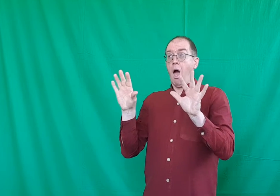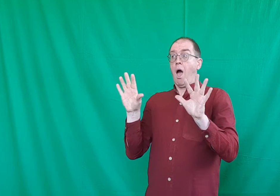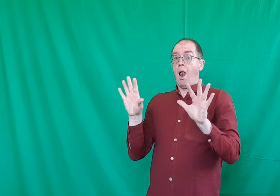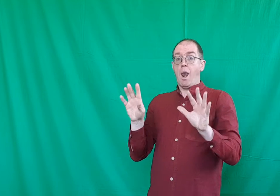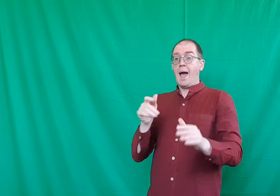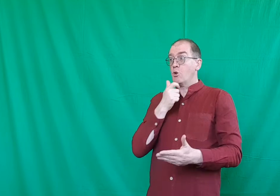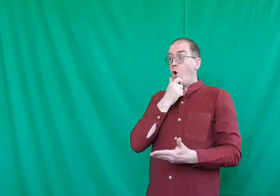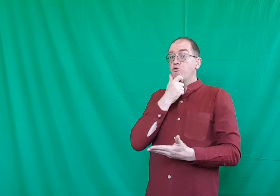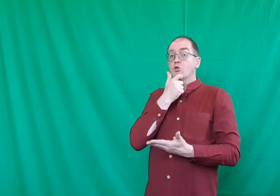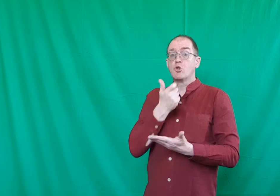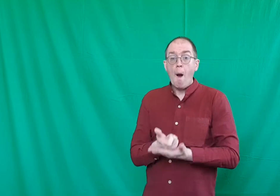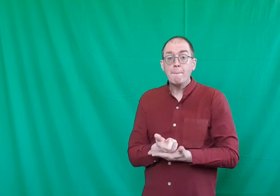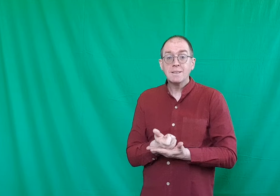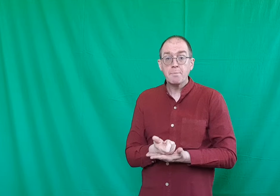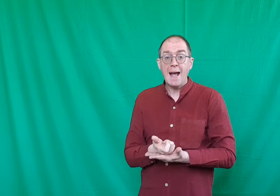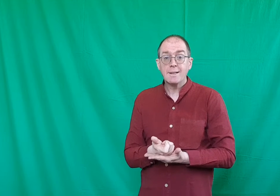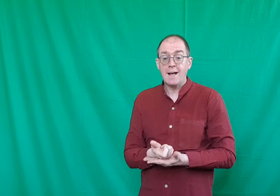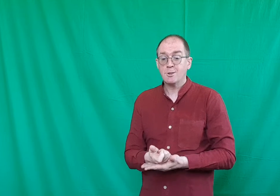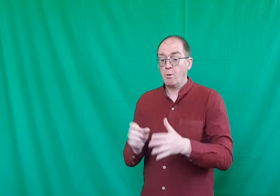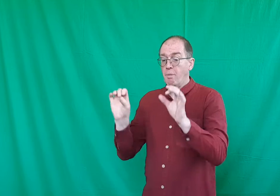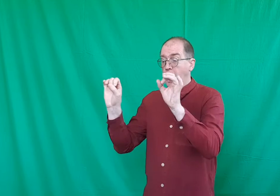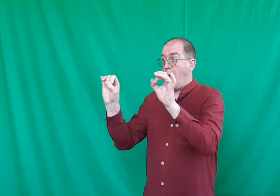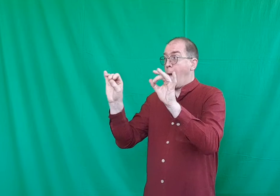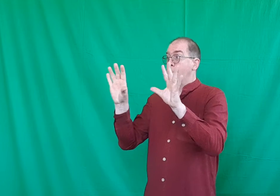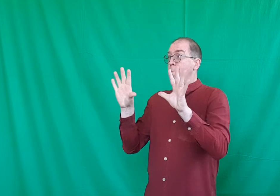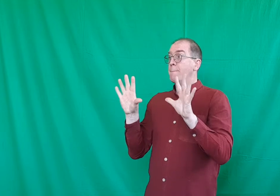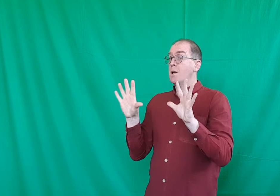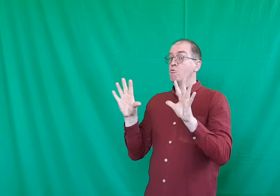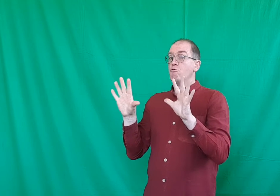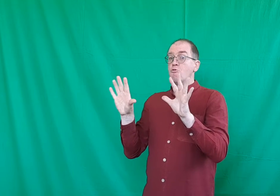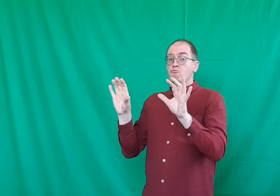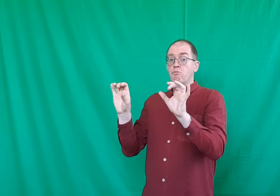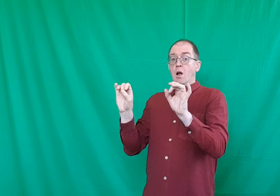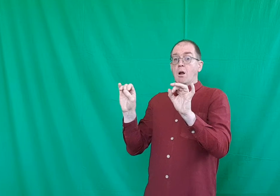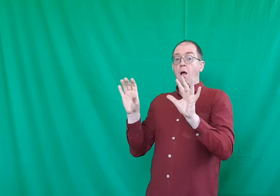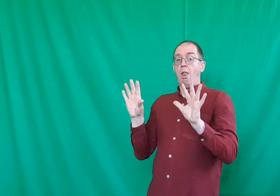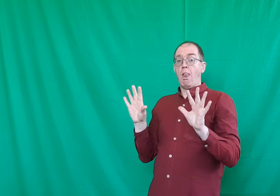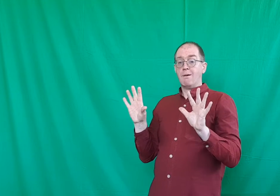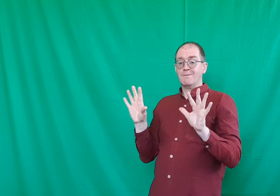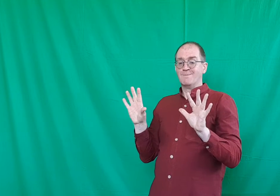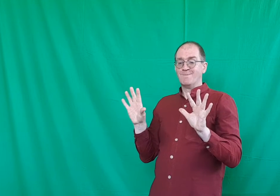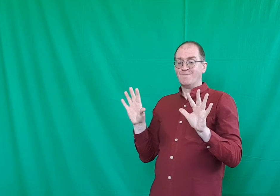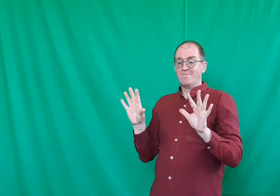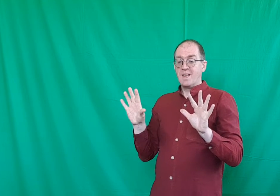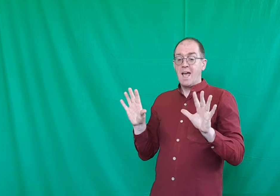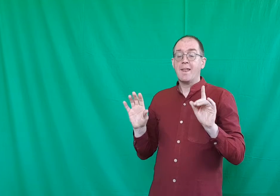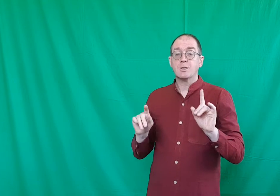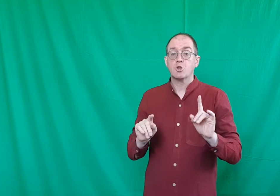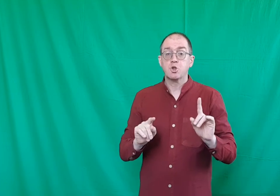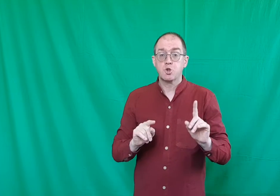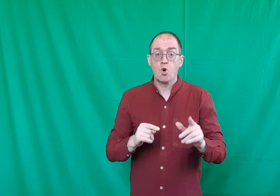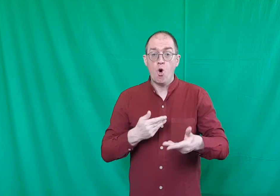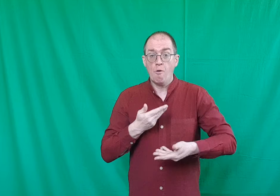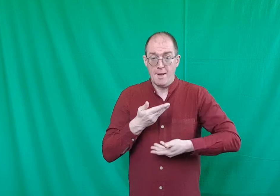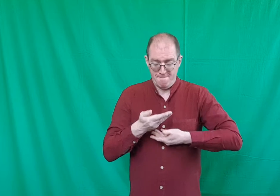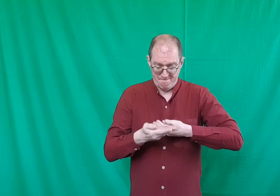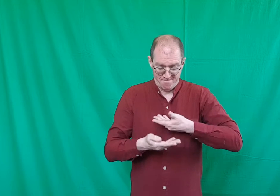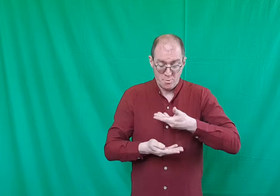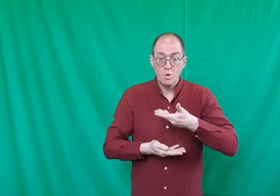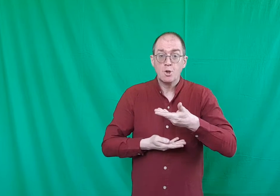Like your gob smacks at something. Move. Very cold. And it's a story. Which